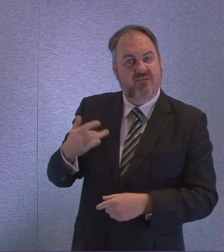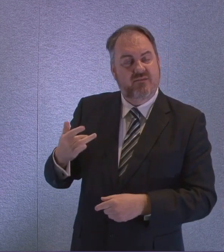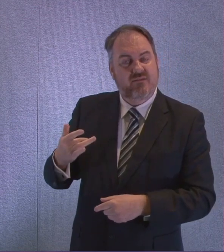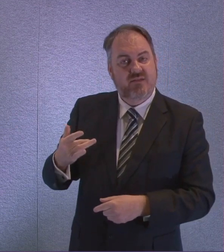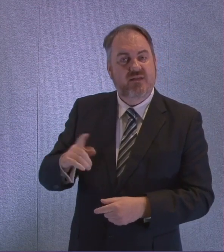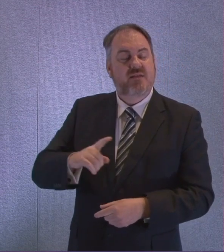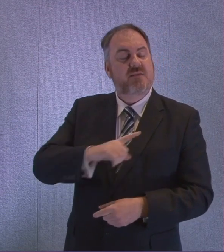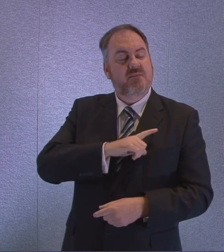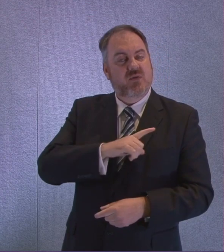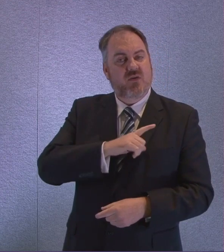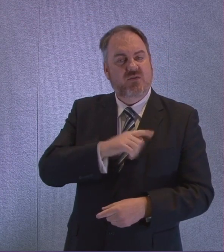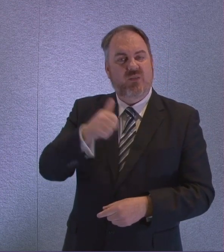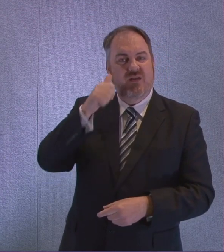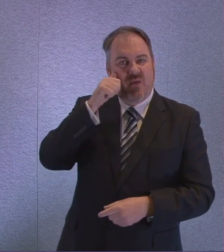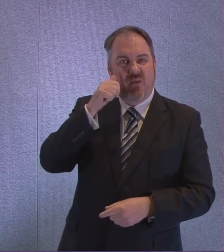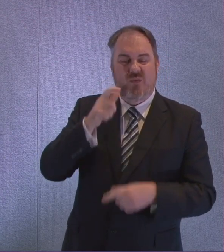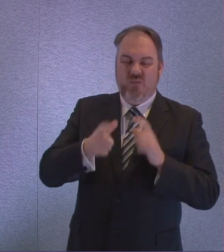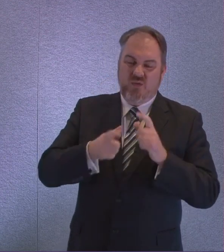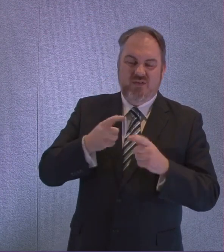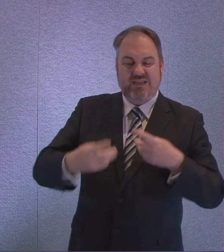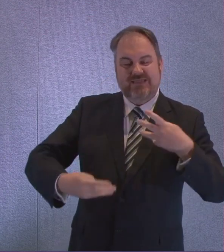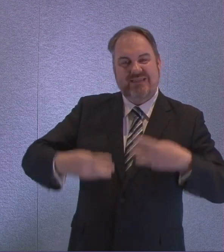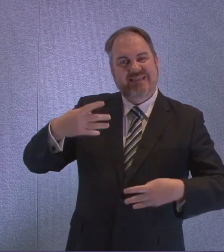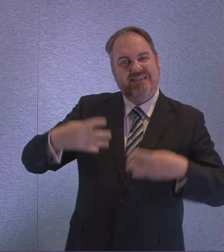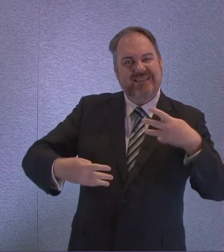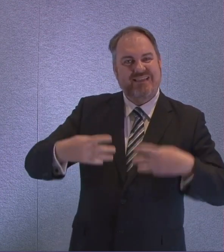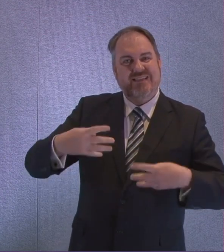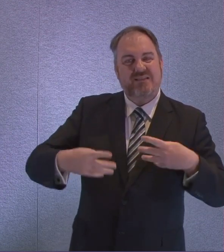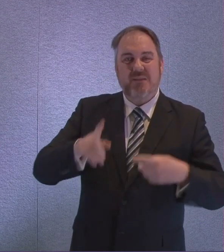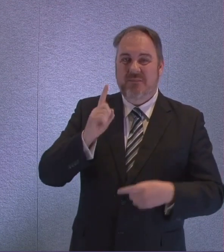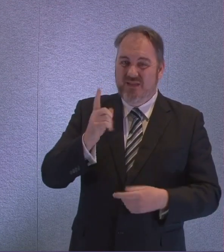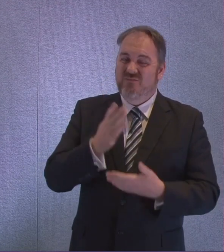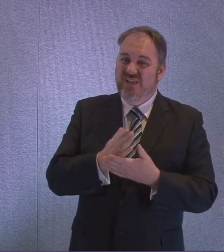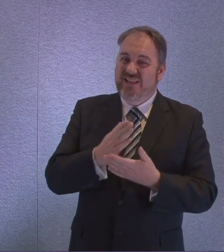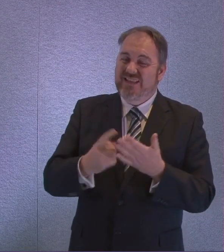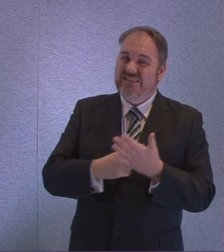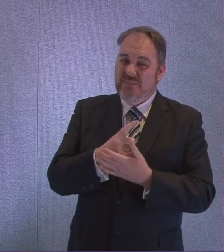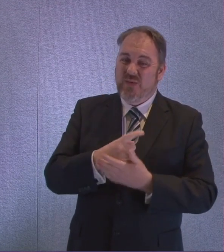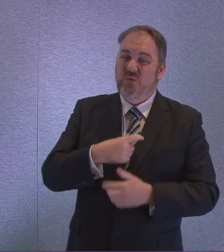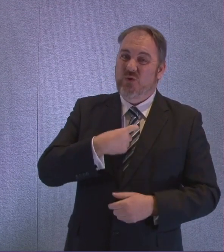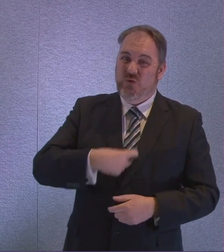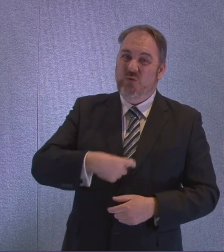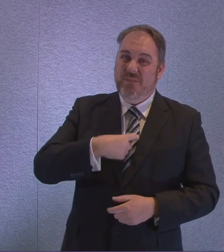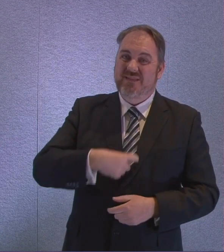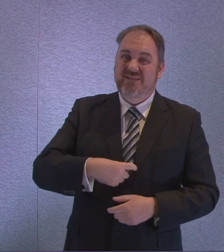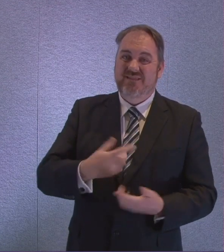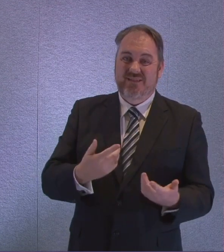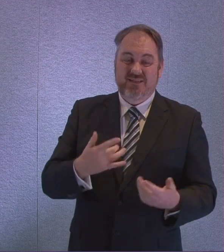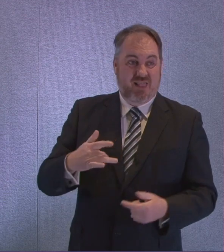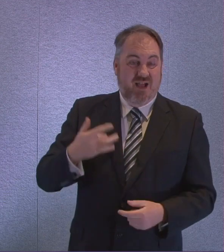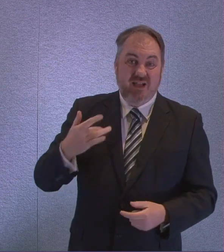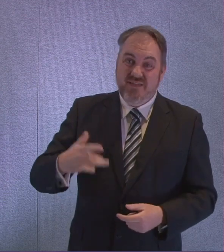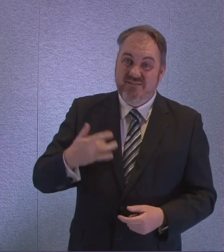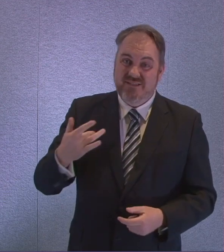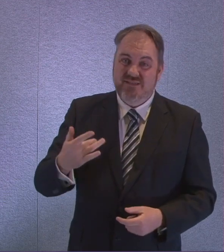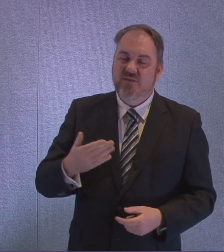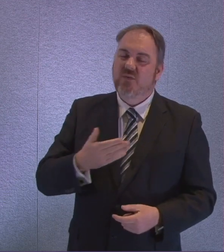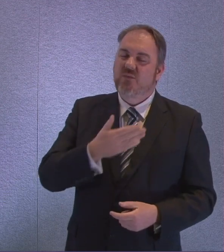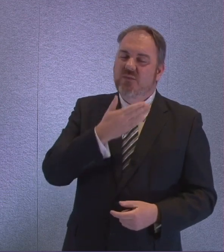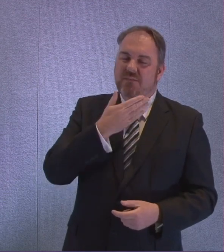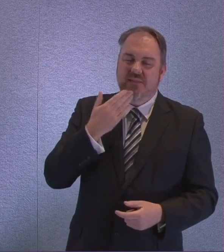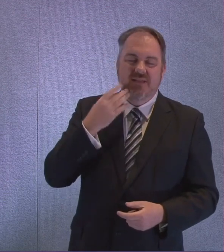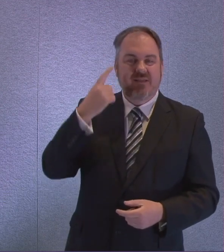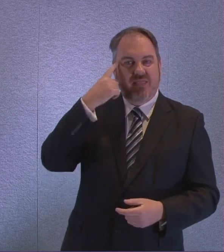this discussion about statistics, but it is about human beings. And I would ask the First Minister to look favourably